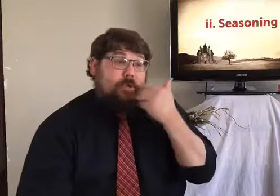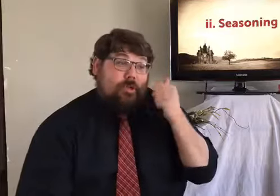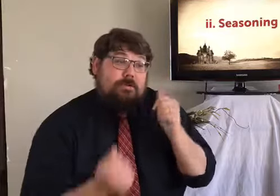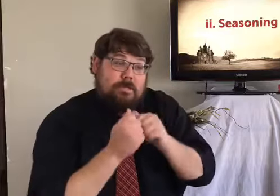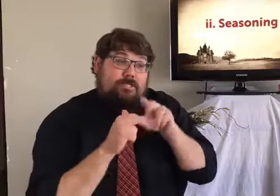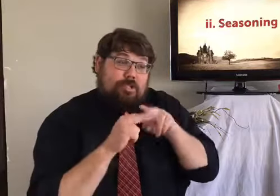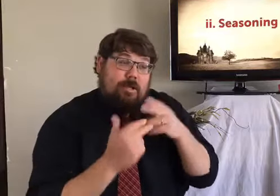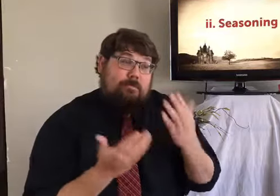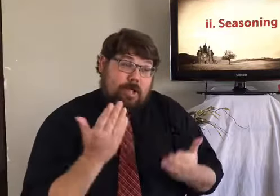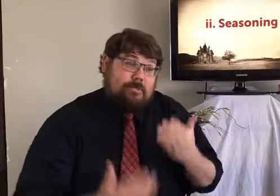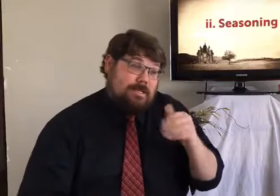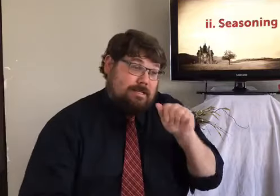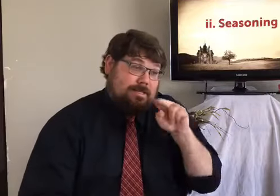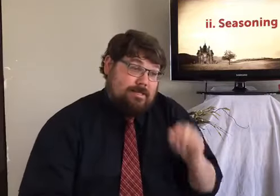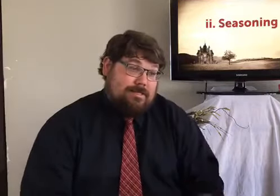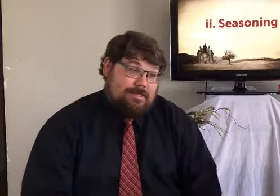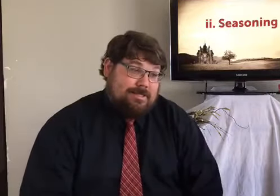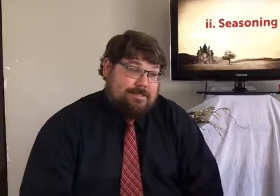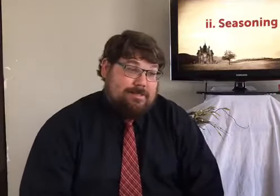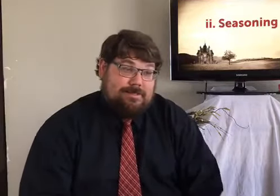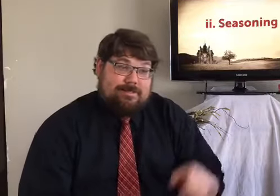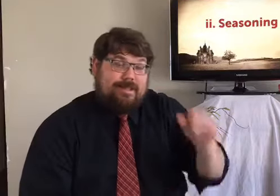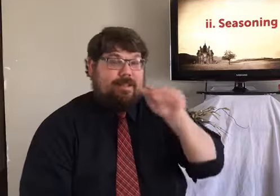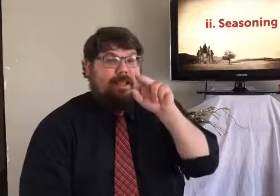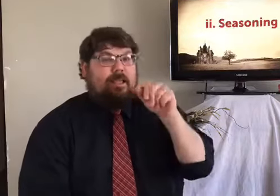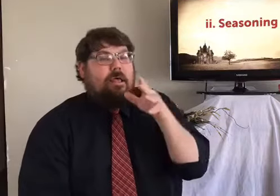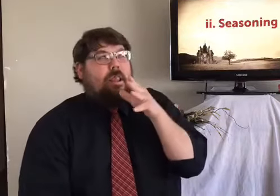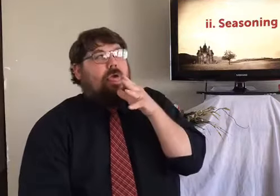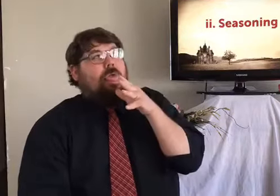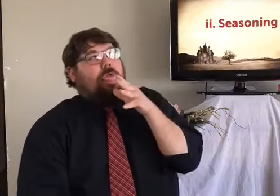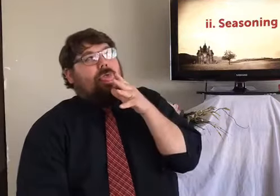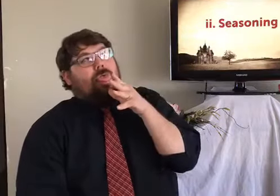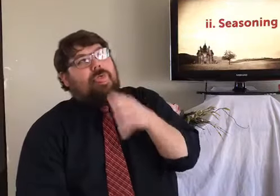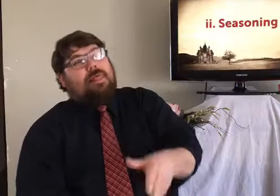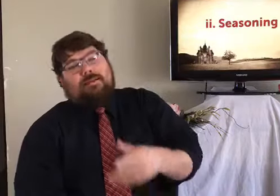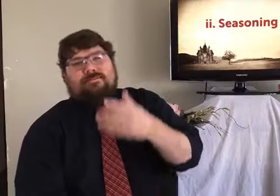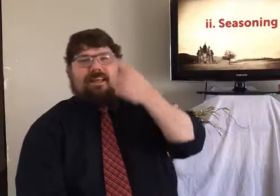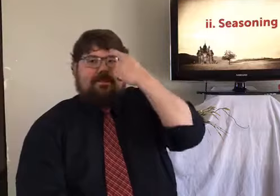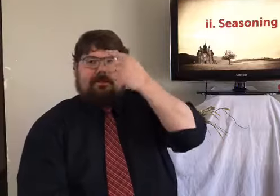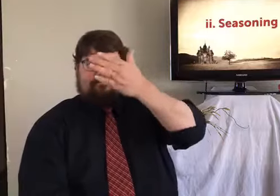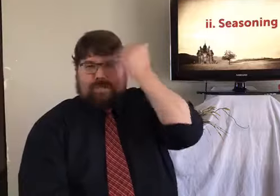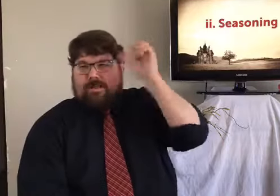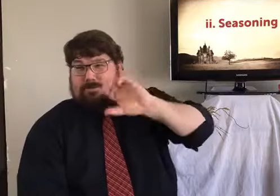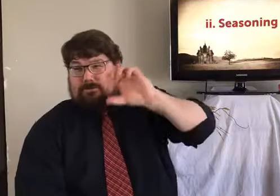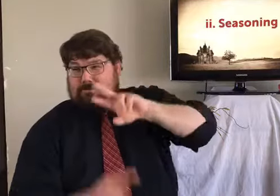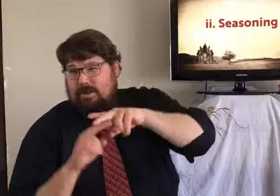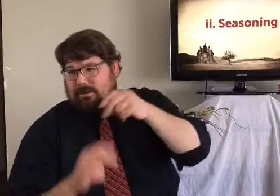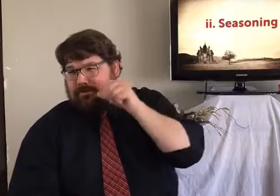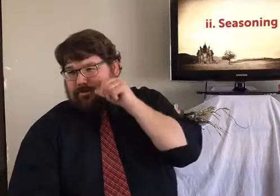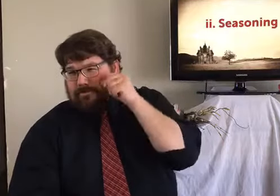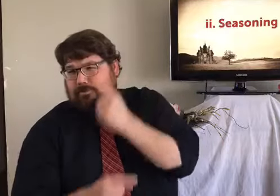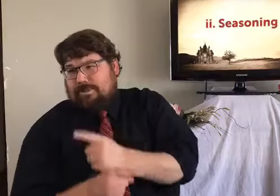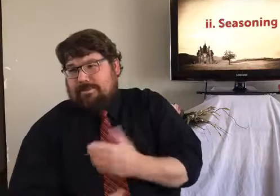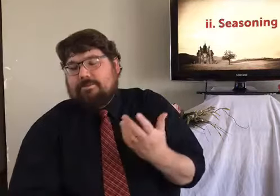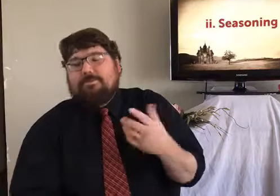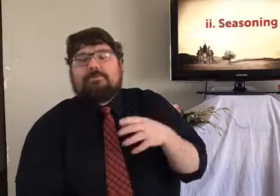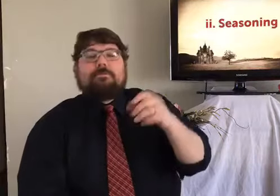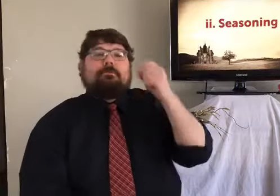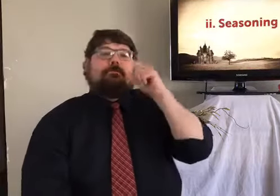ate yesterday, right? Does it taste better with salt? Maybe? Anna hates that. But, I think we